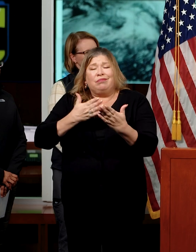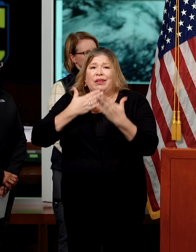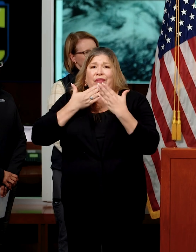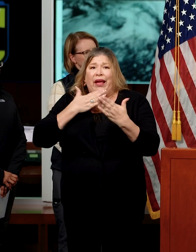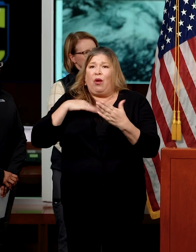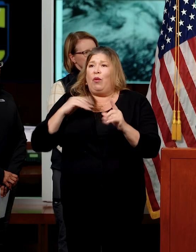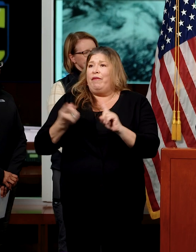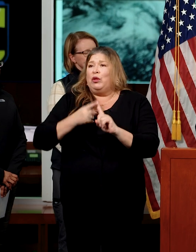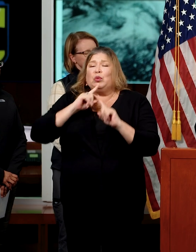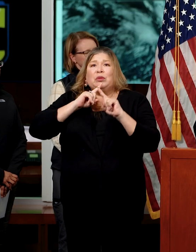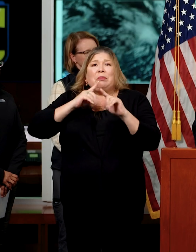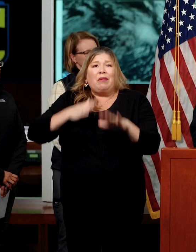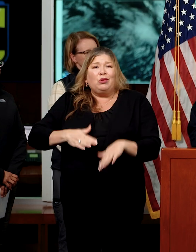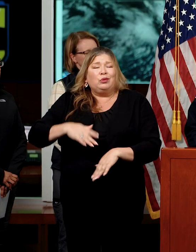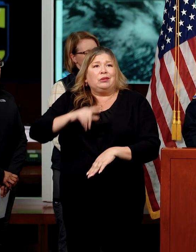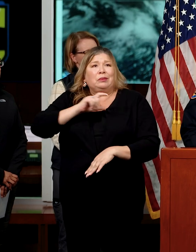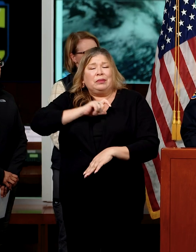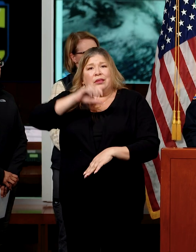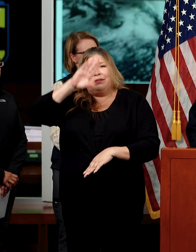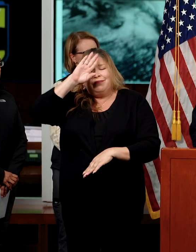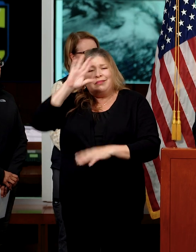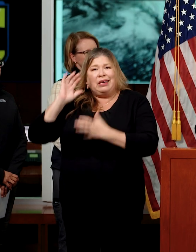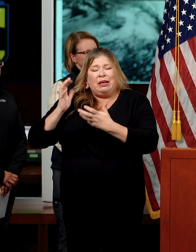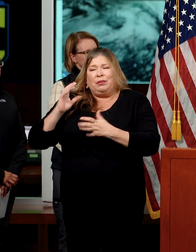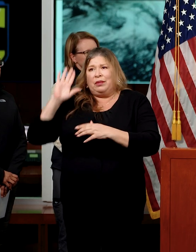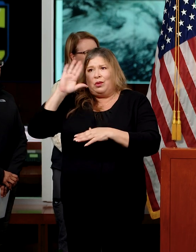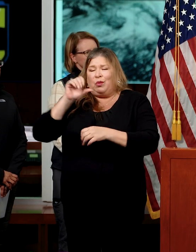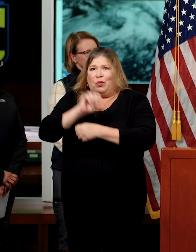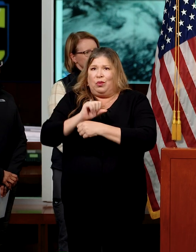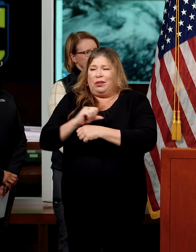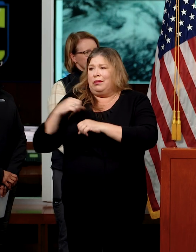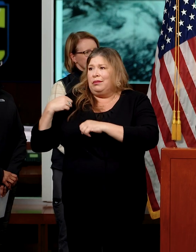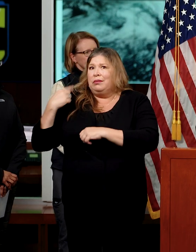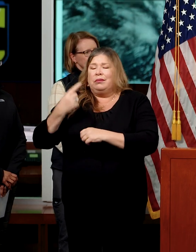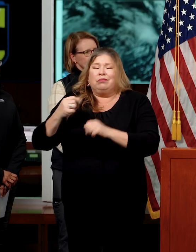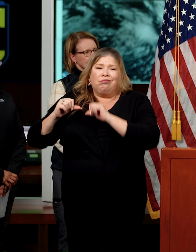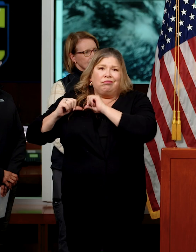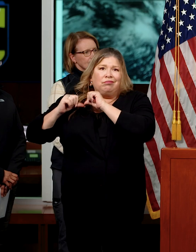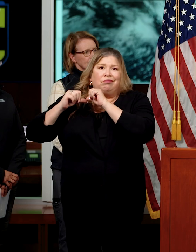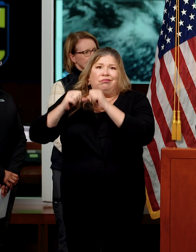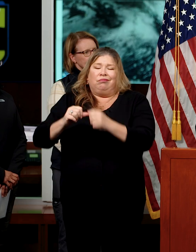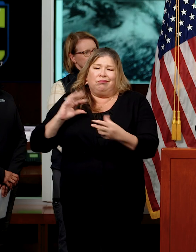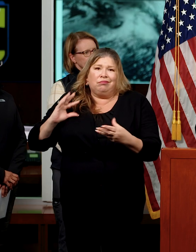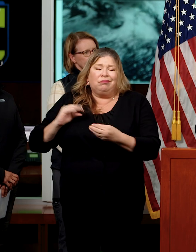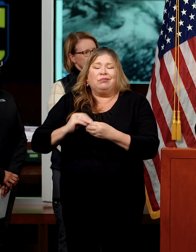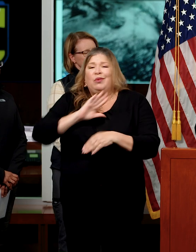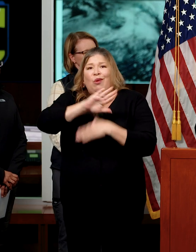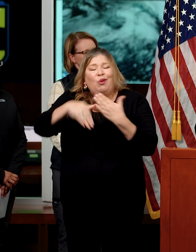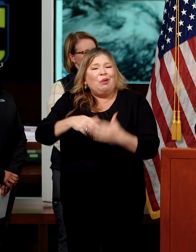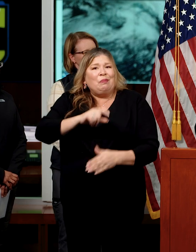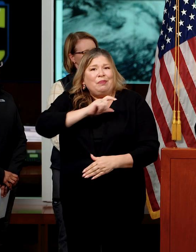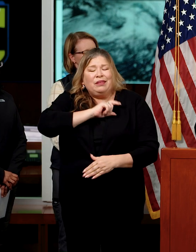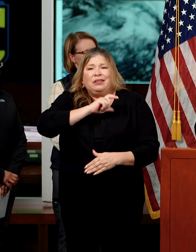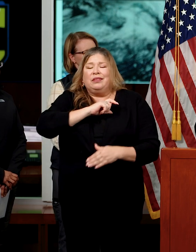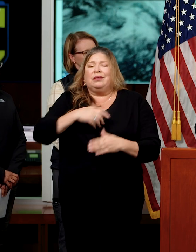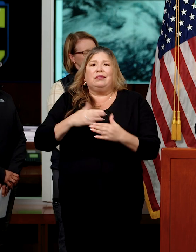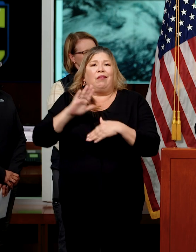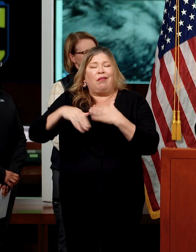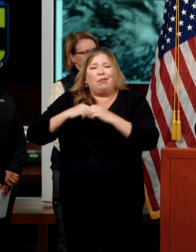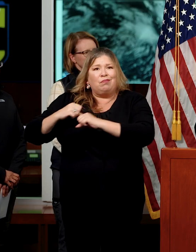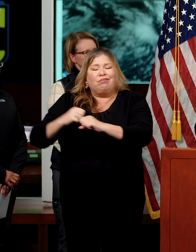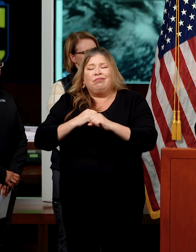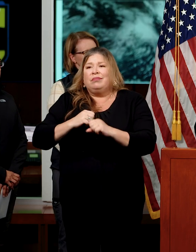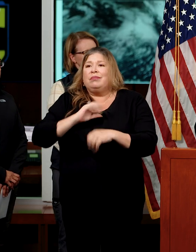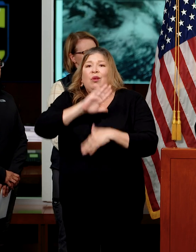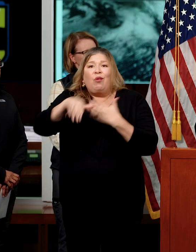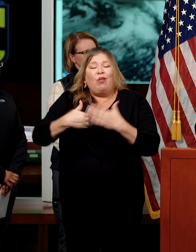responders and recognize them. They've been working several days into this now, working tirelessly. All the police, law enforcement, fire,